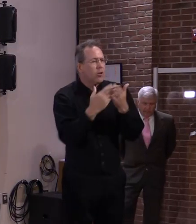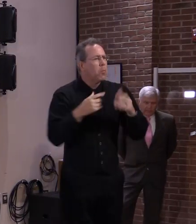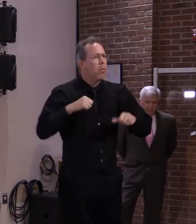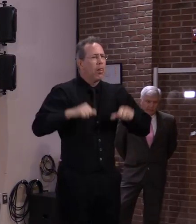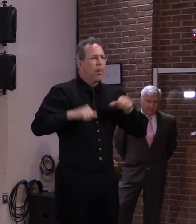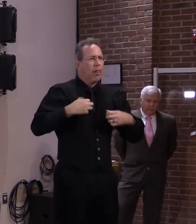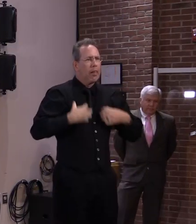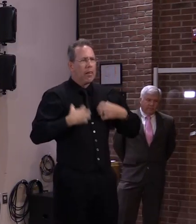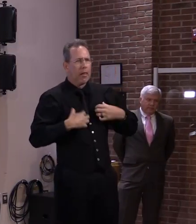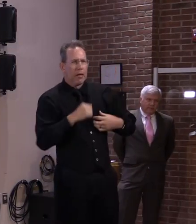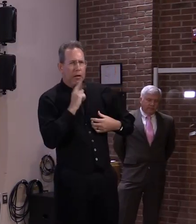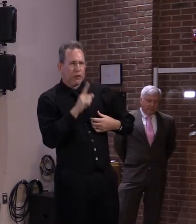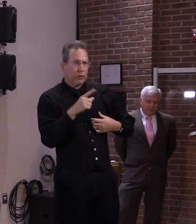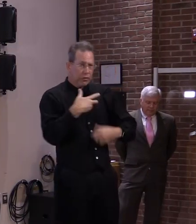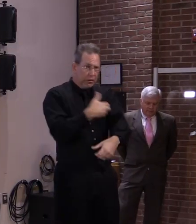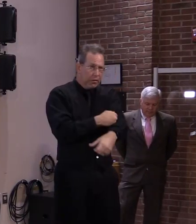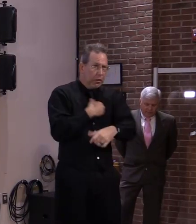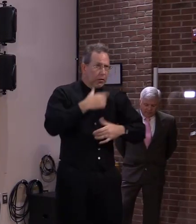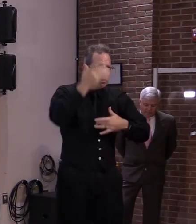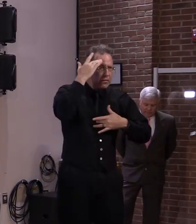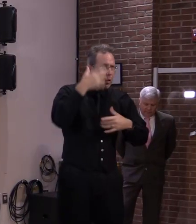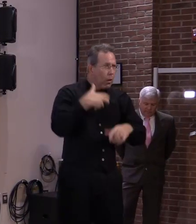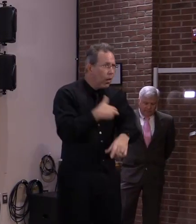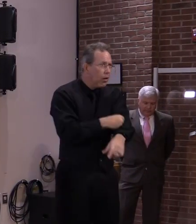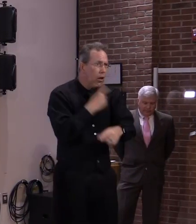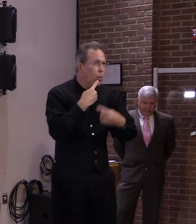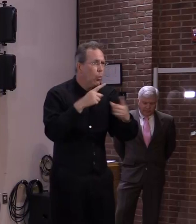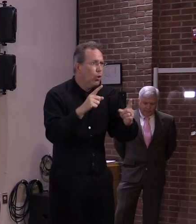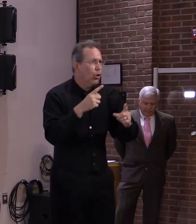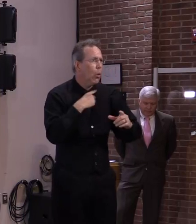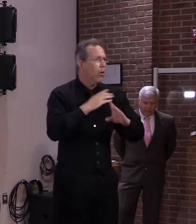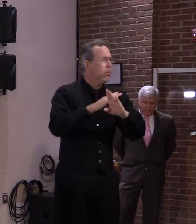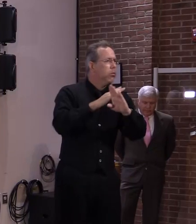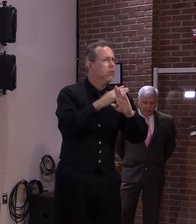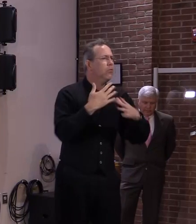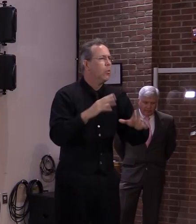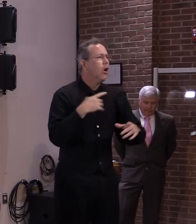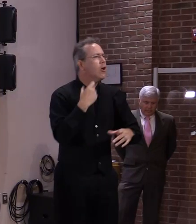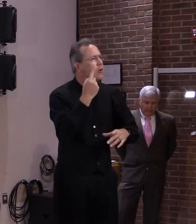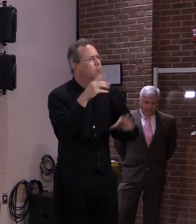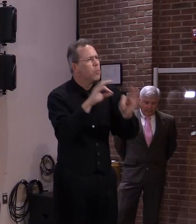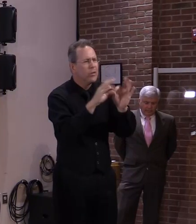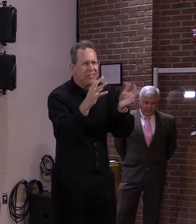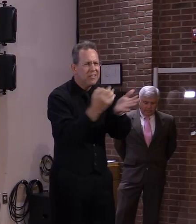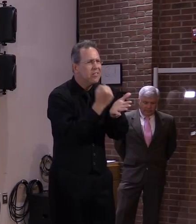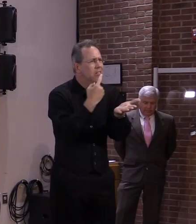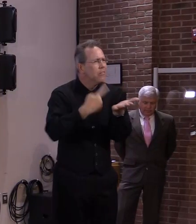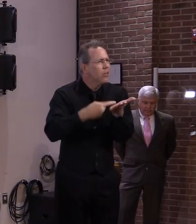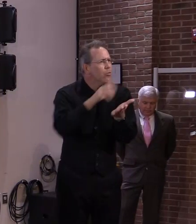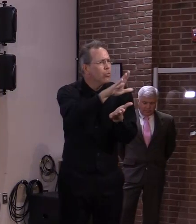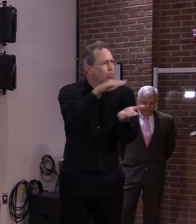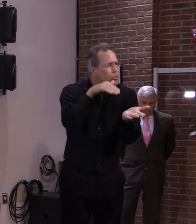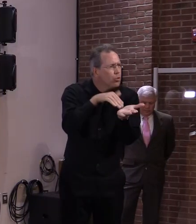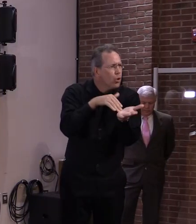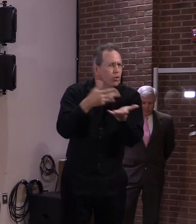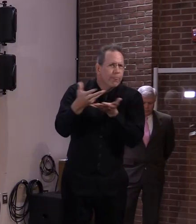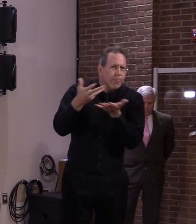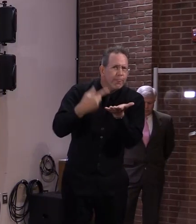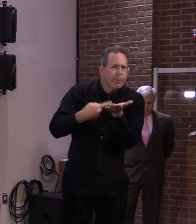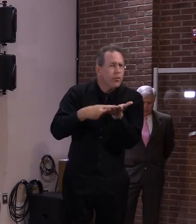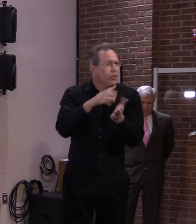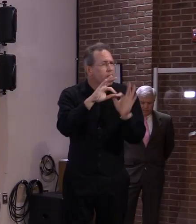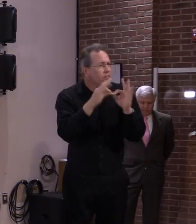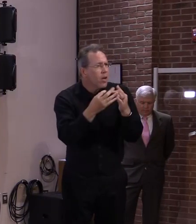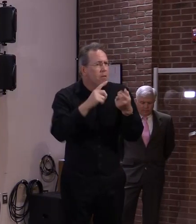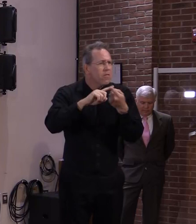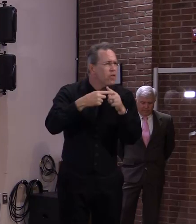a friend, a loved one, or your doctor and find your reason. Let me give you an update on one